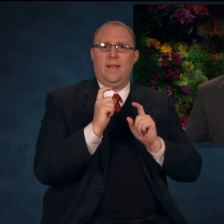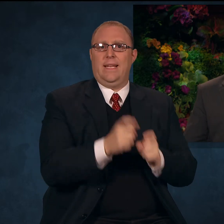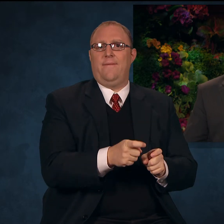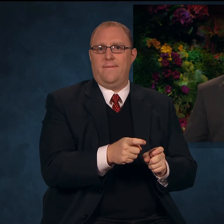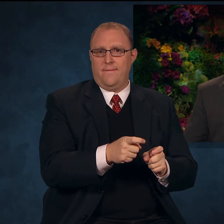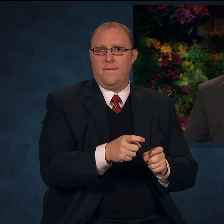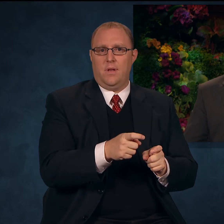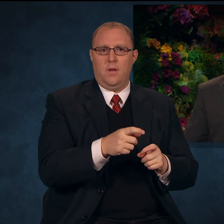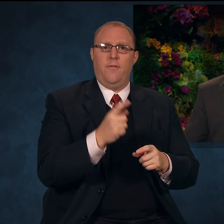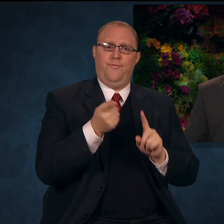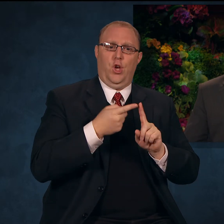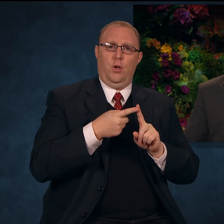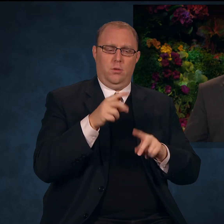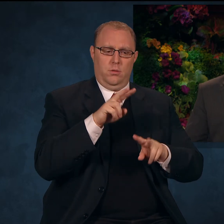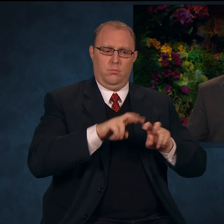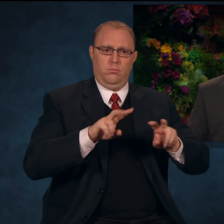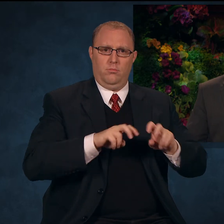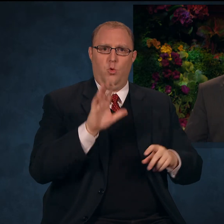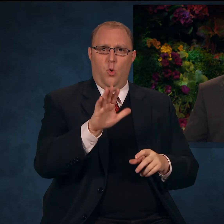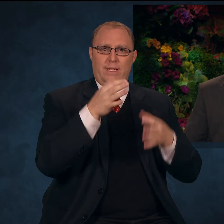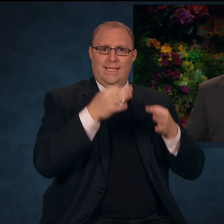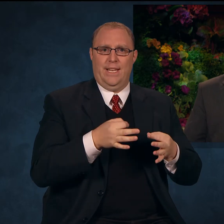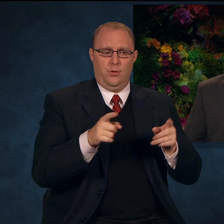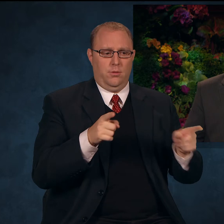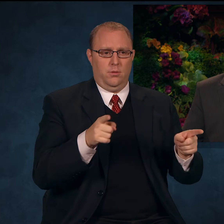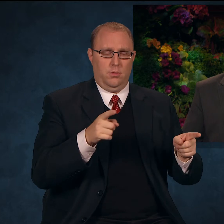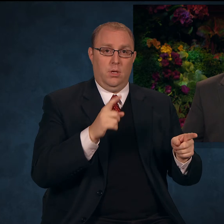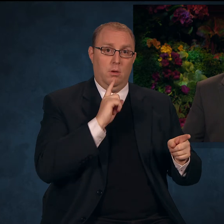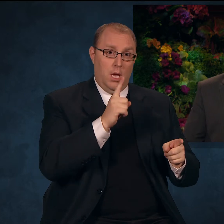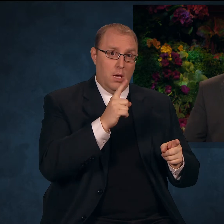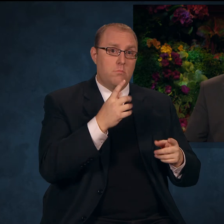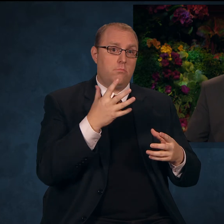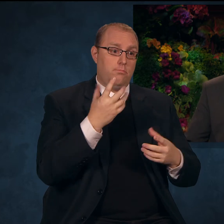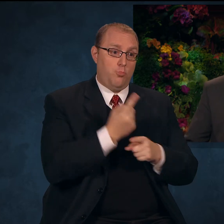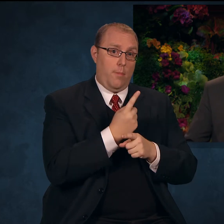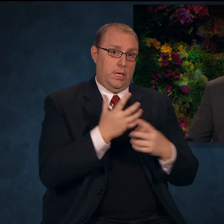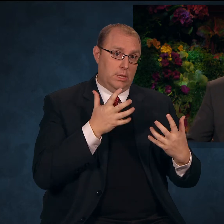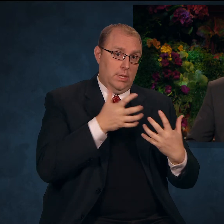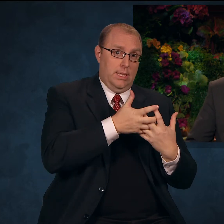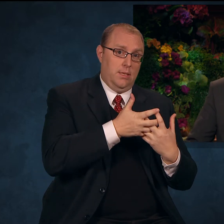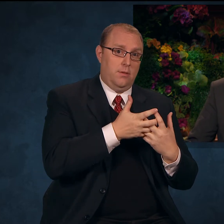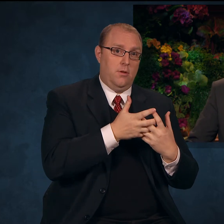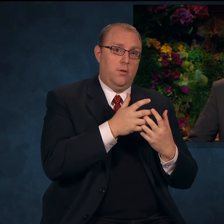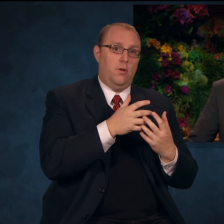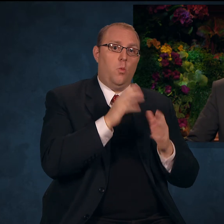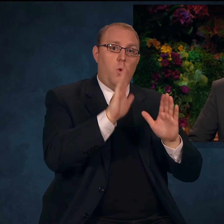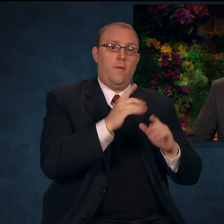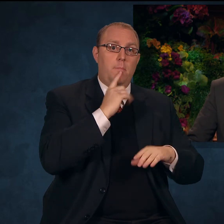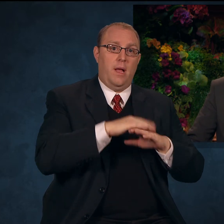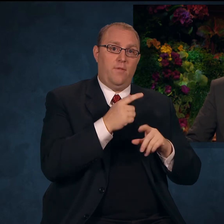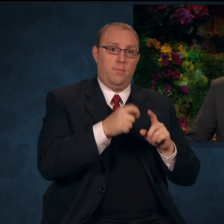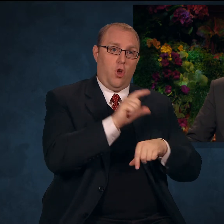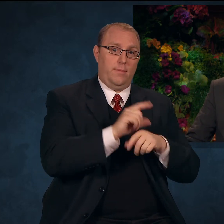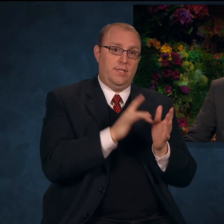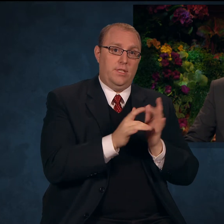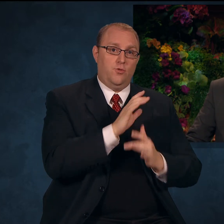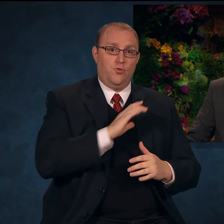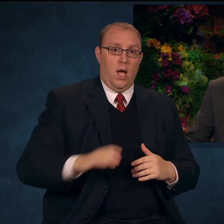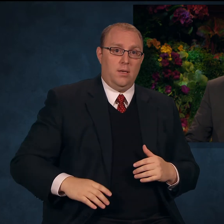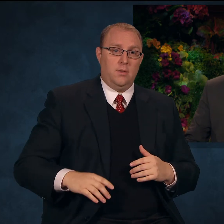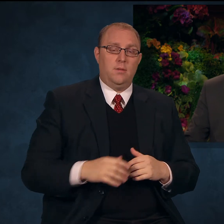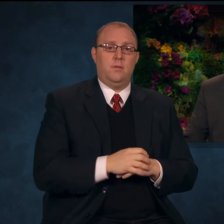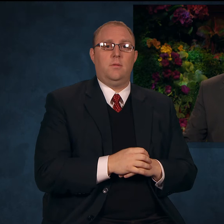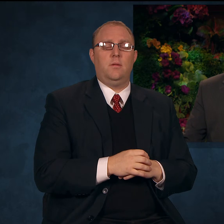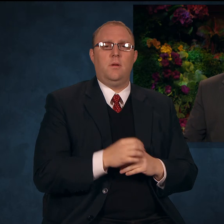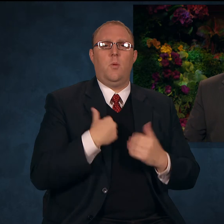are my decisions firmly planted in the rich soil of the gospel of Jesus Christ? I invite you to